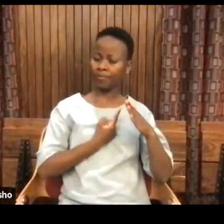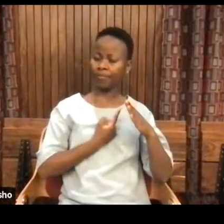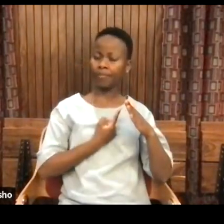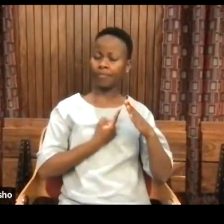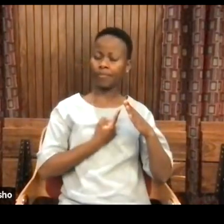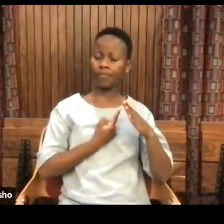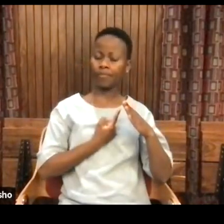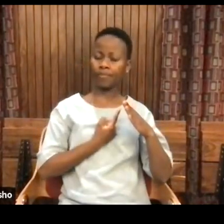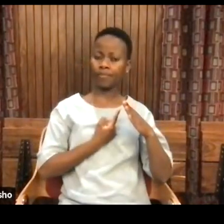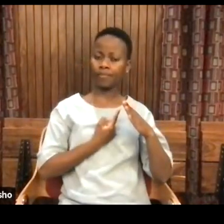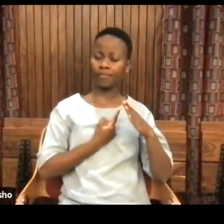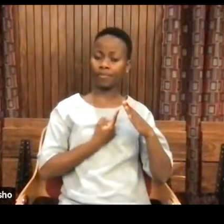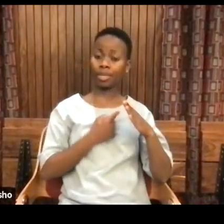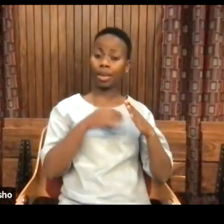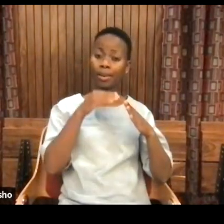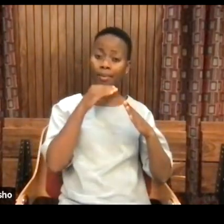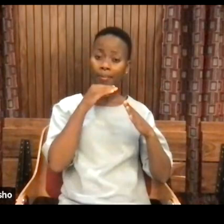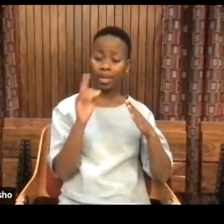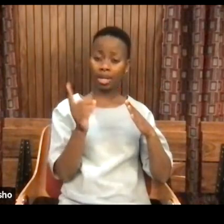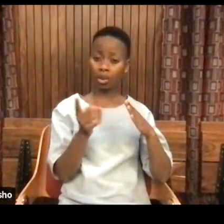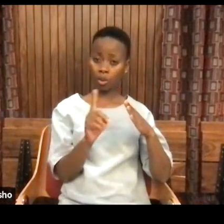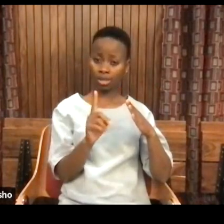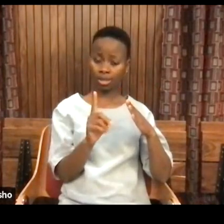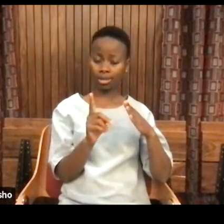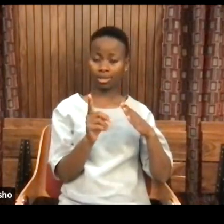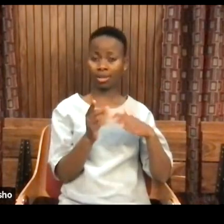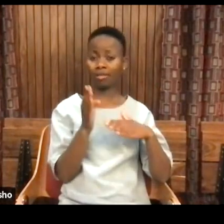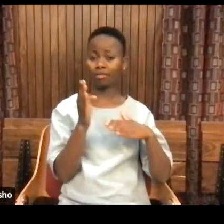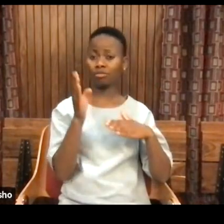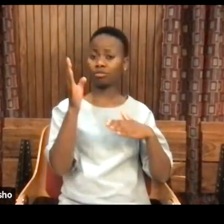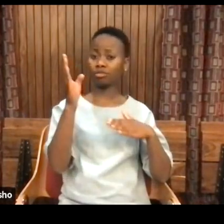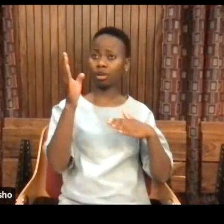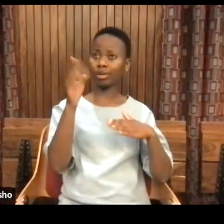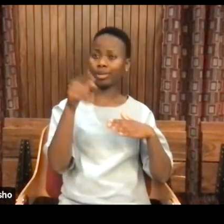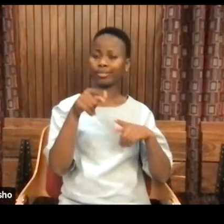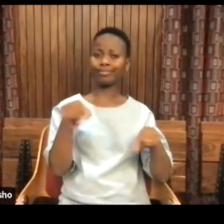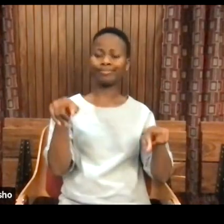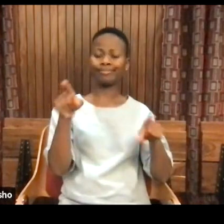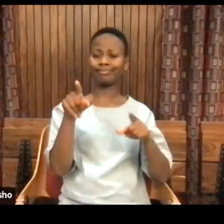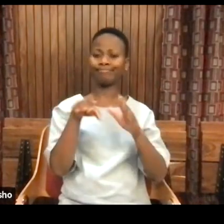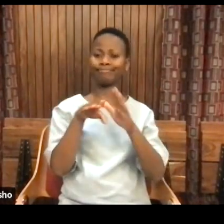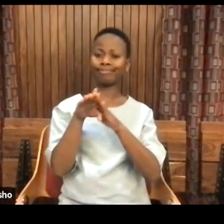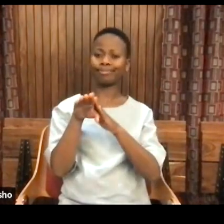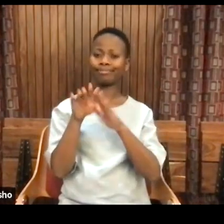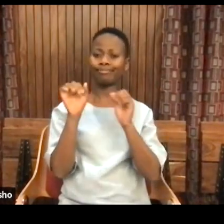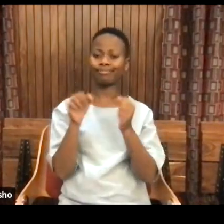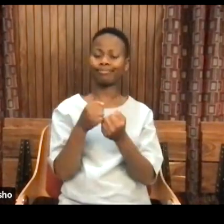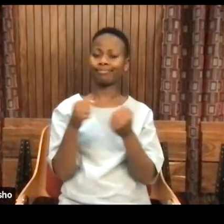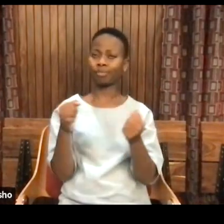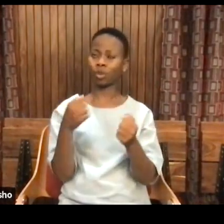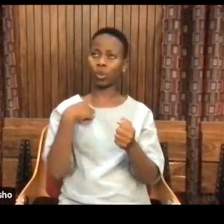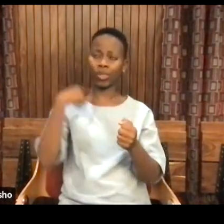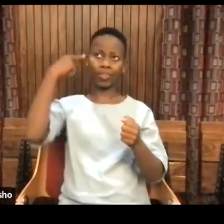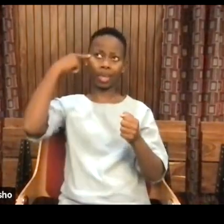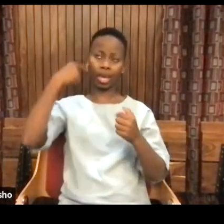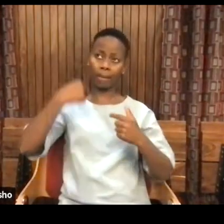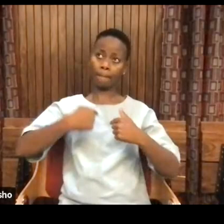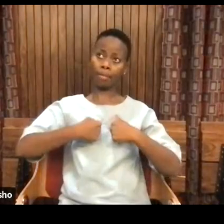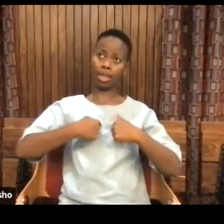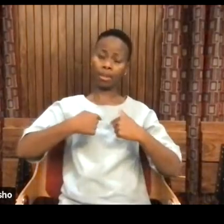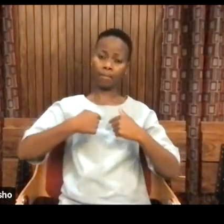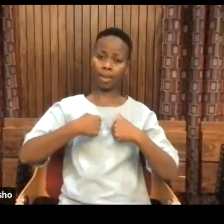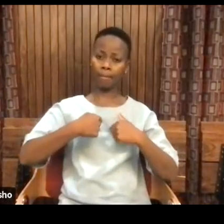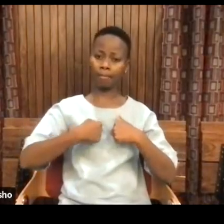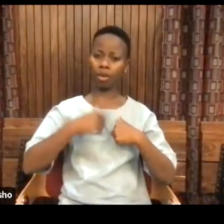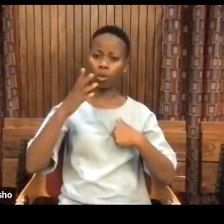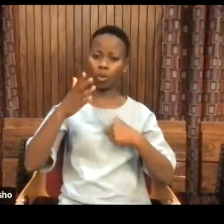then we would yoke or enslave the future to ourselves as the end